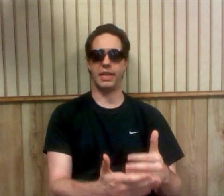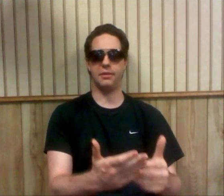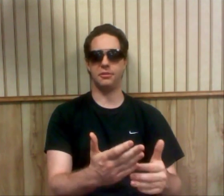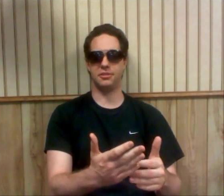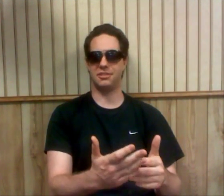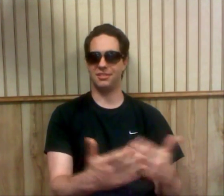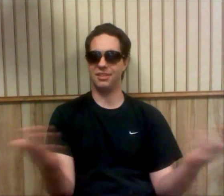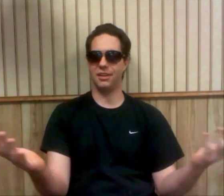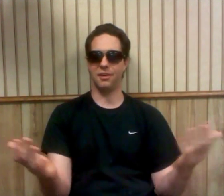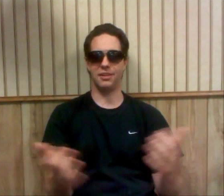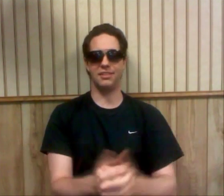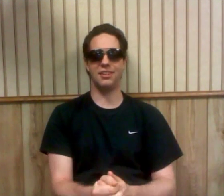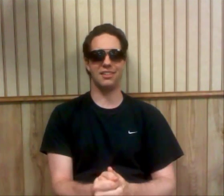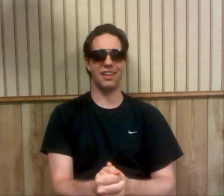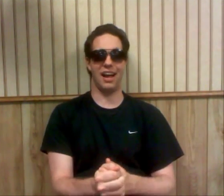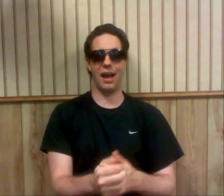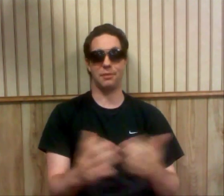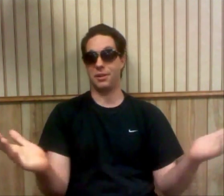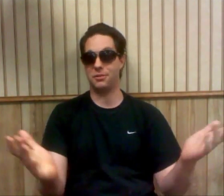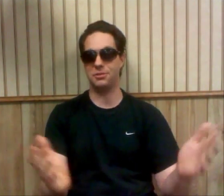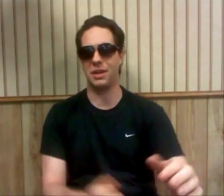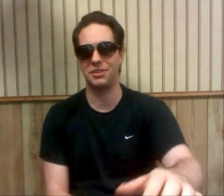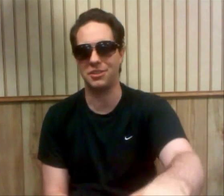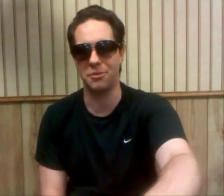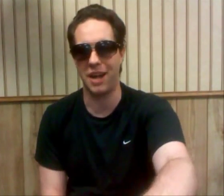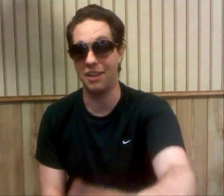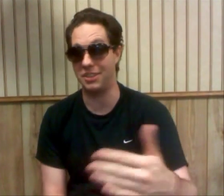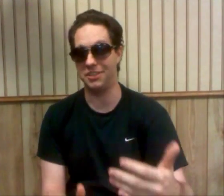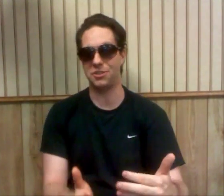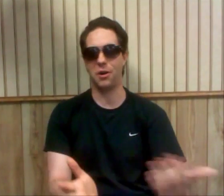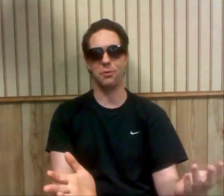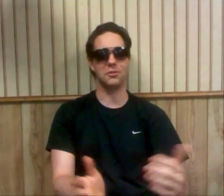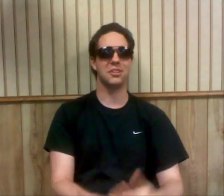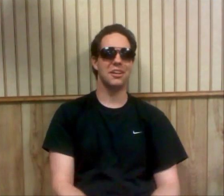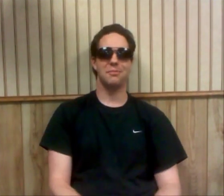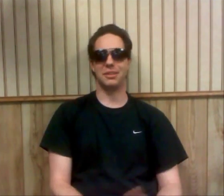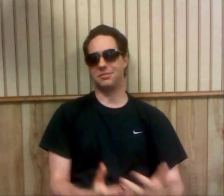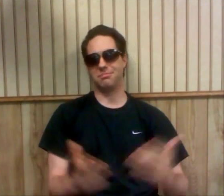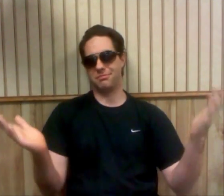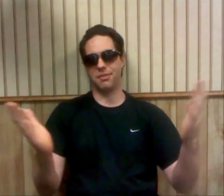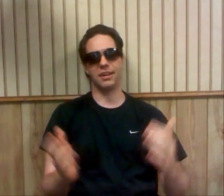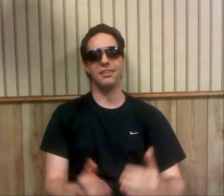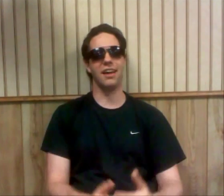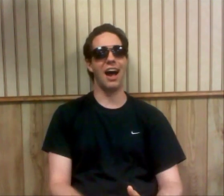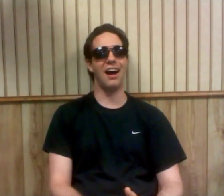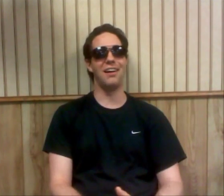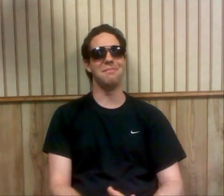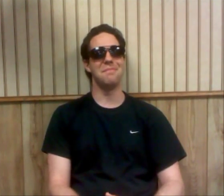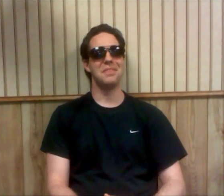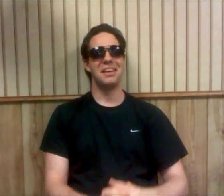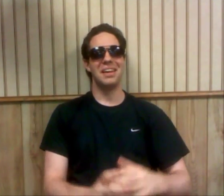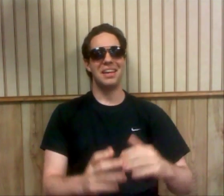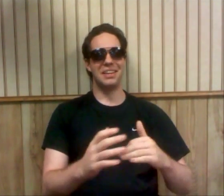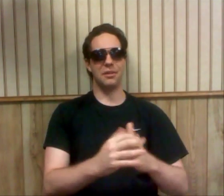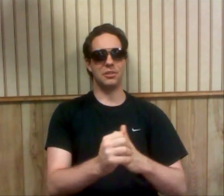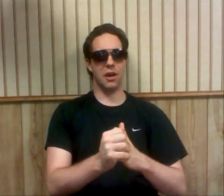Heels, you know, and I'm going to use wrestling terminology in Star Wars because, fuck it. You know, so